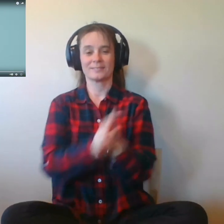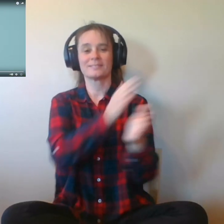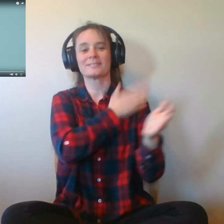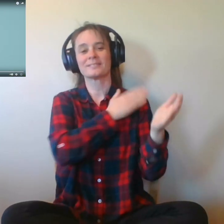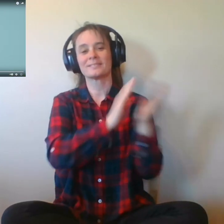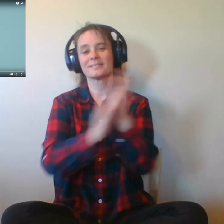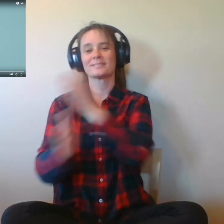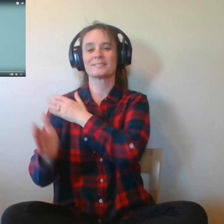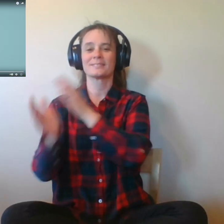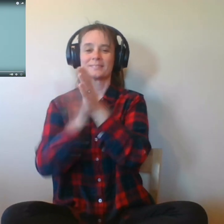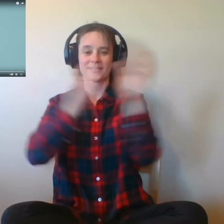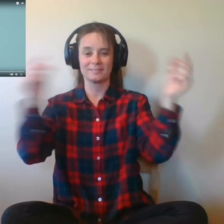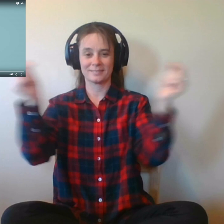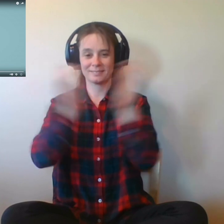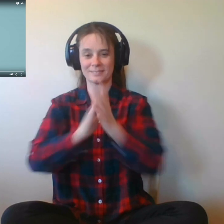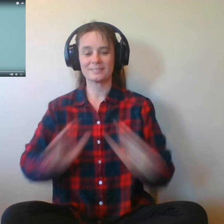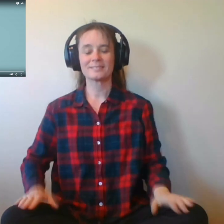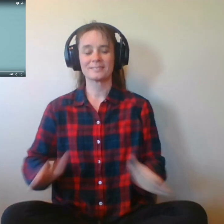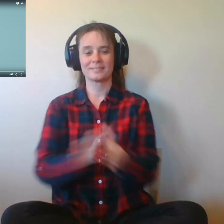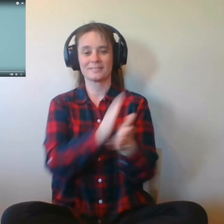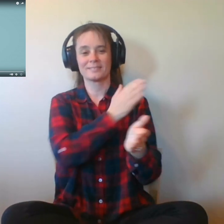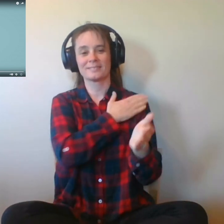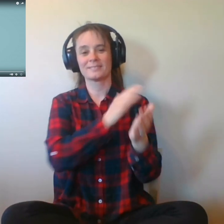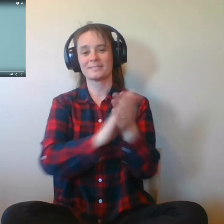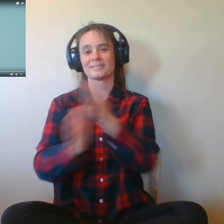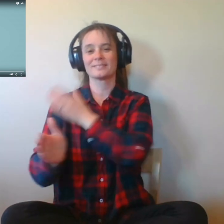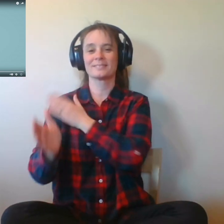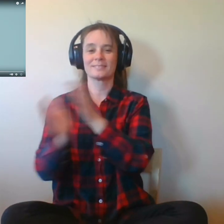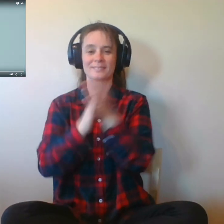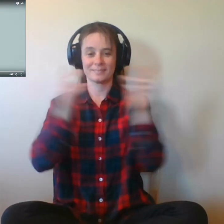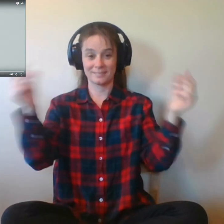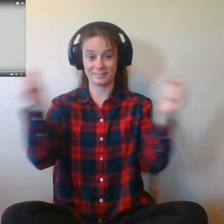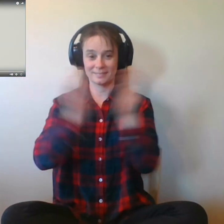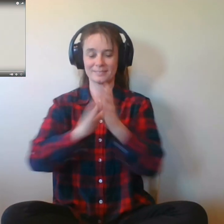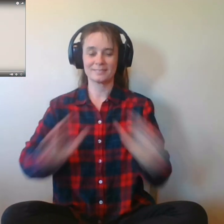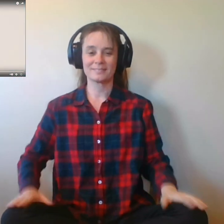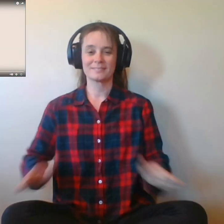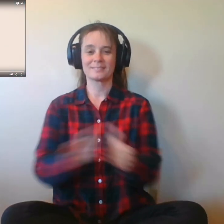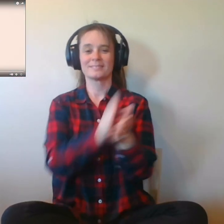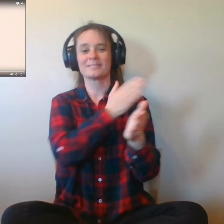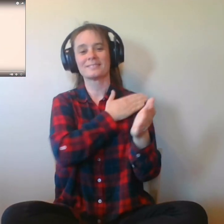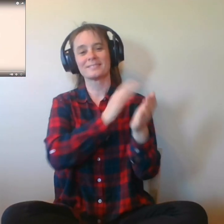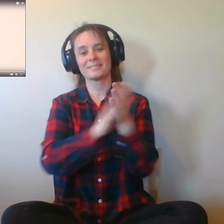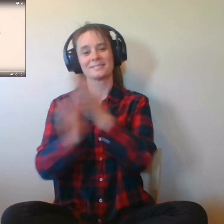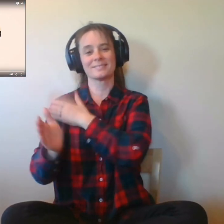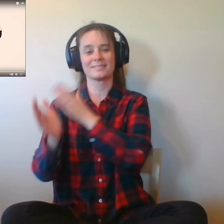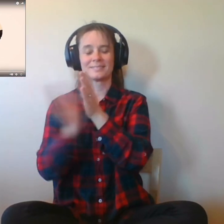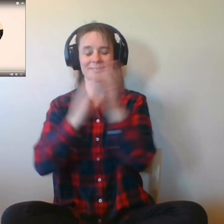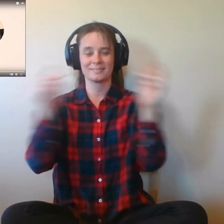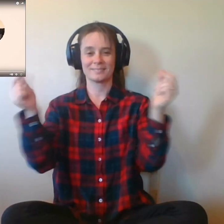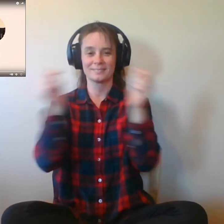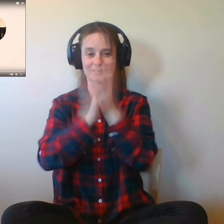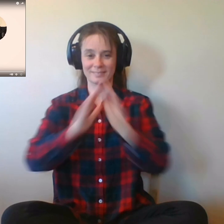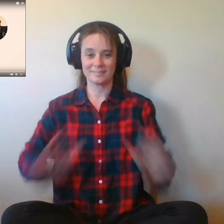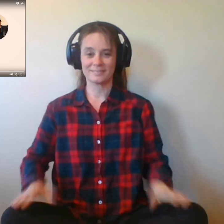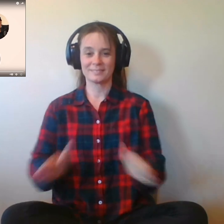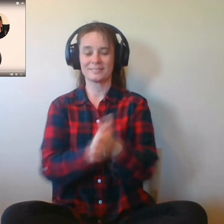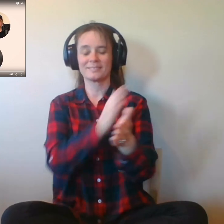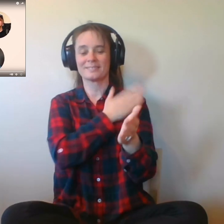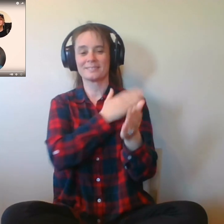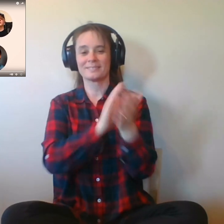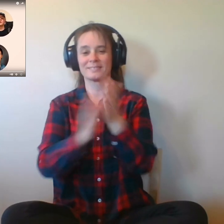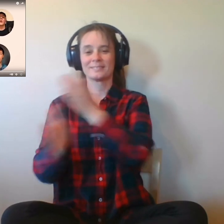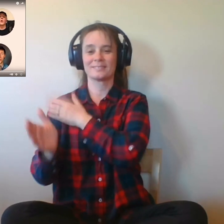Soon may the well and land come, To bring us sugar and tea and rum. One day when the tonguing is done, We'll